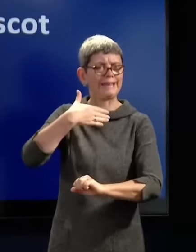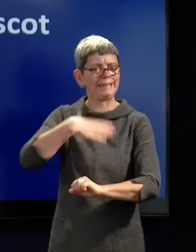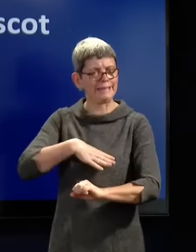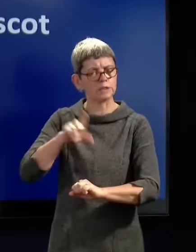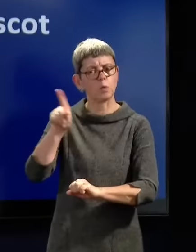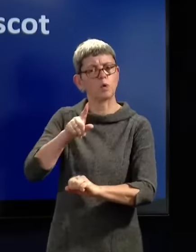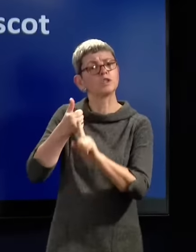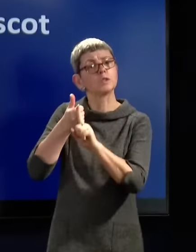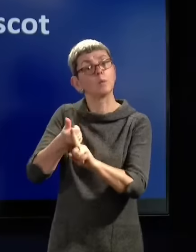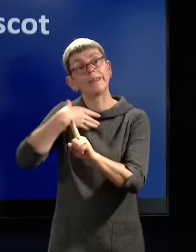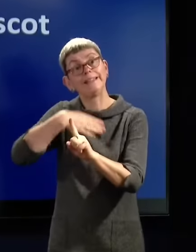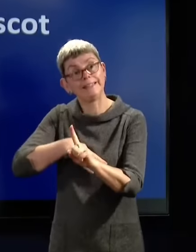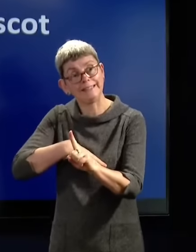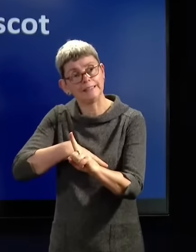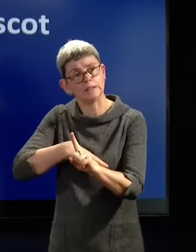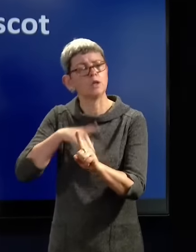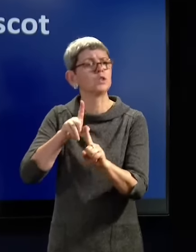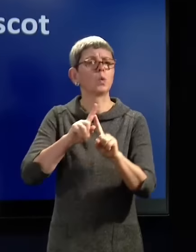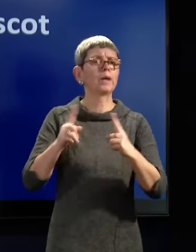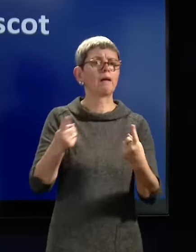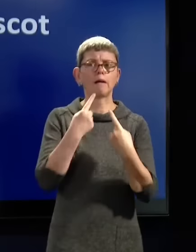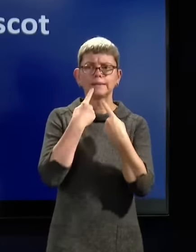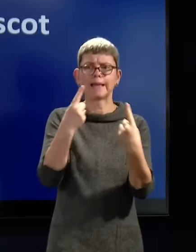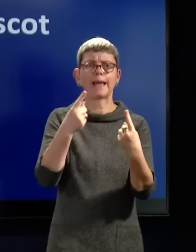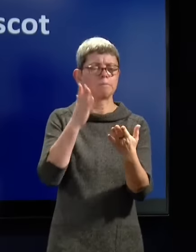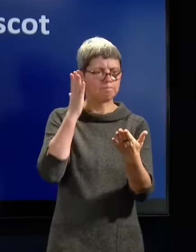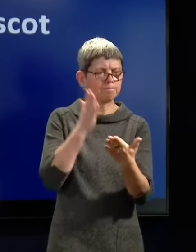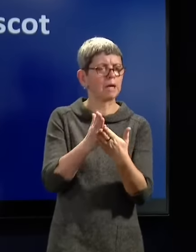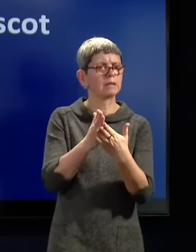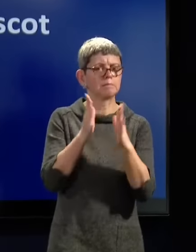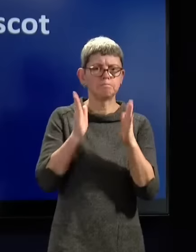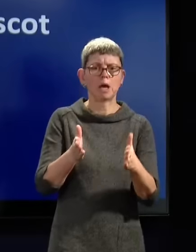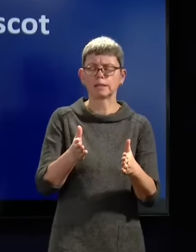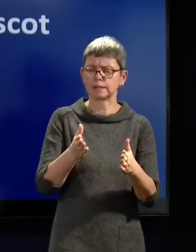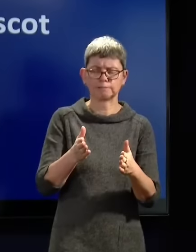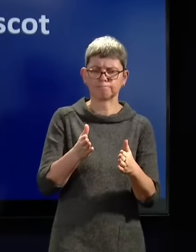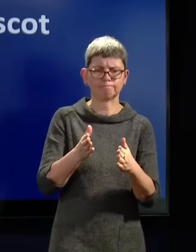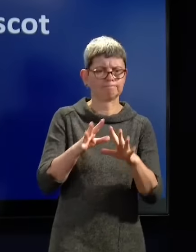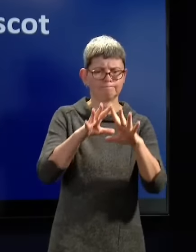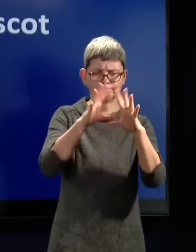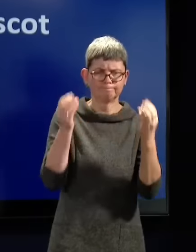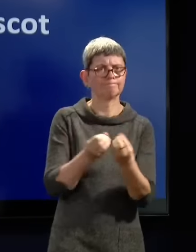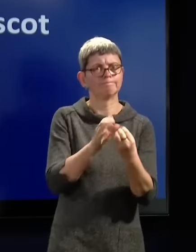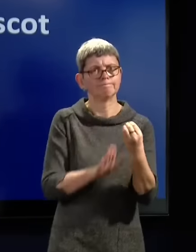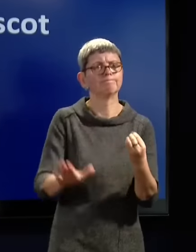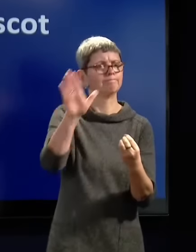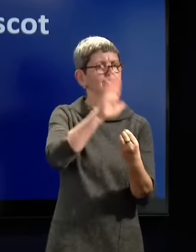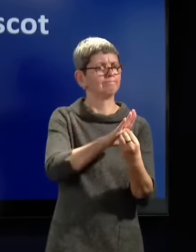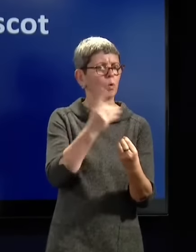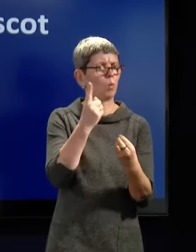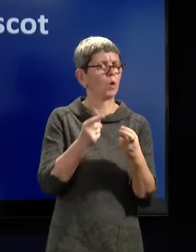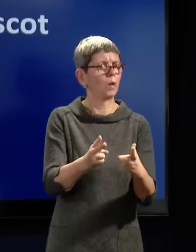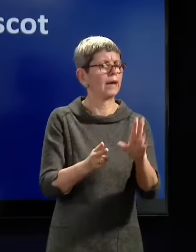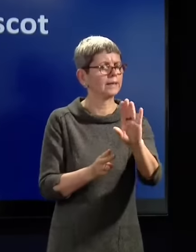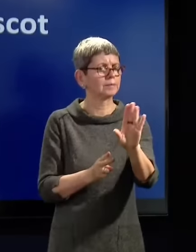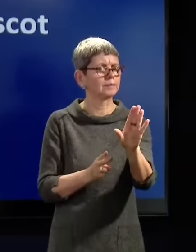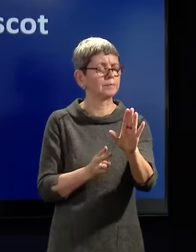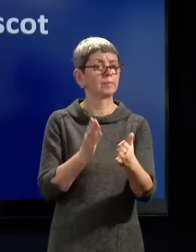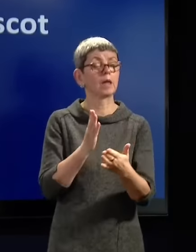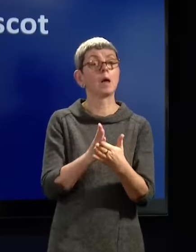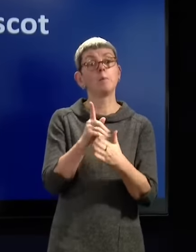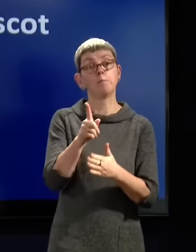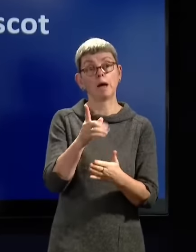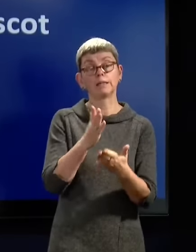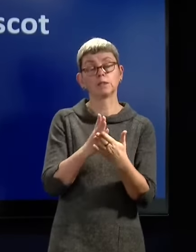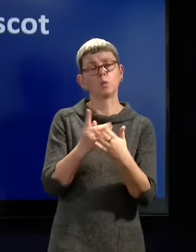them. So there's no way in which we can, at this point, dictate for a country. But I think that increasingly, people will be having to have